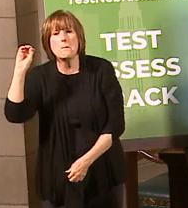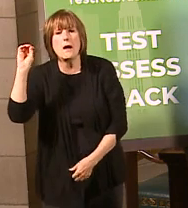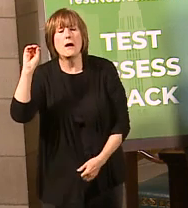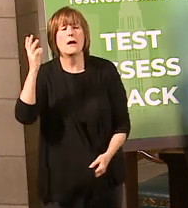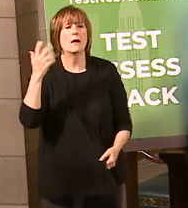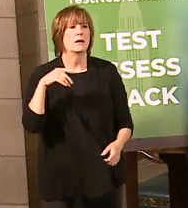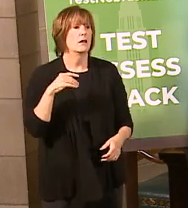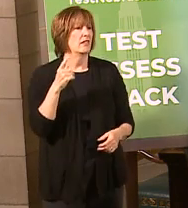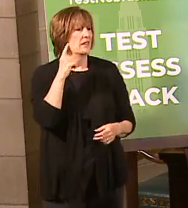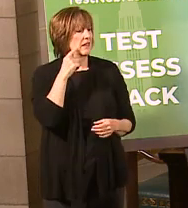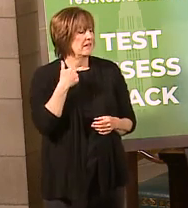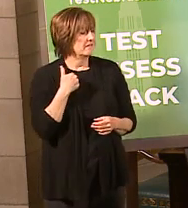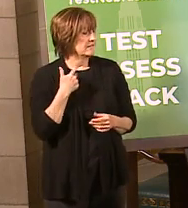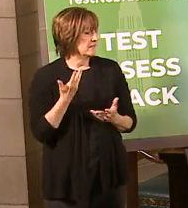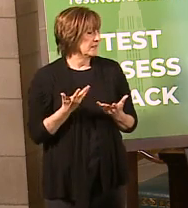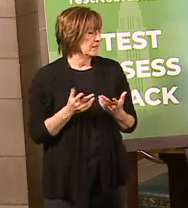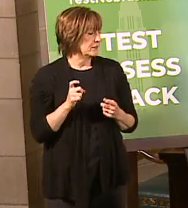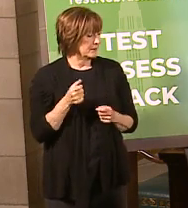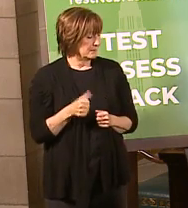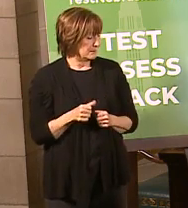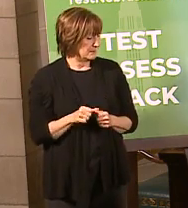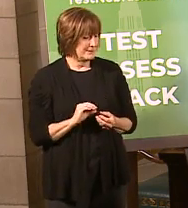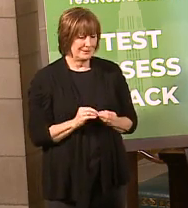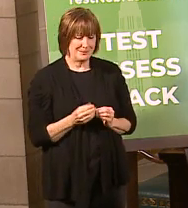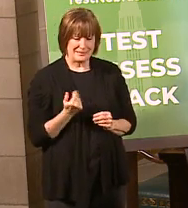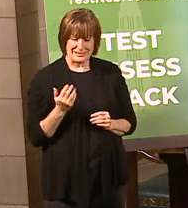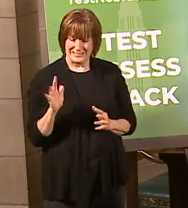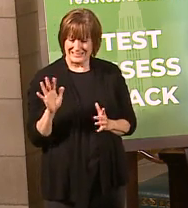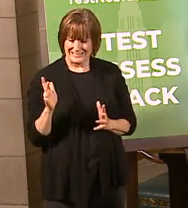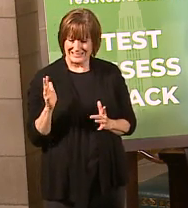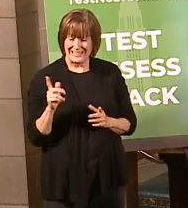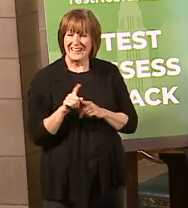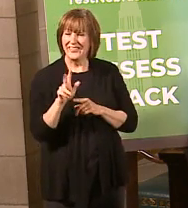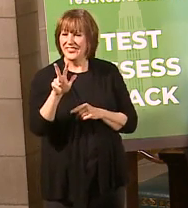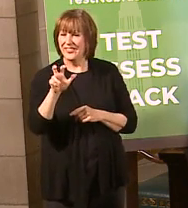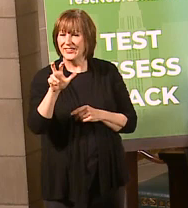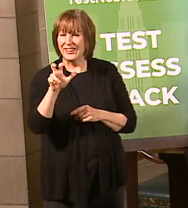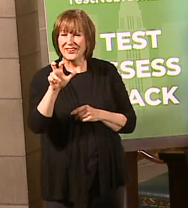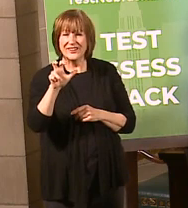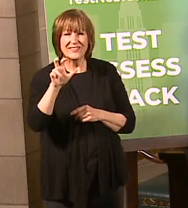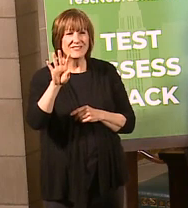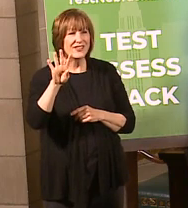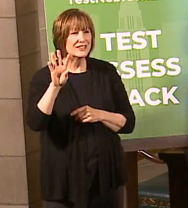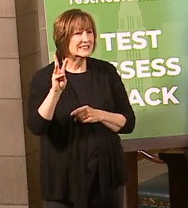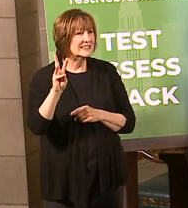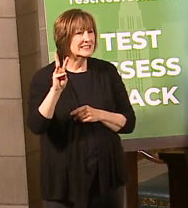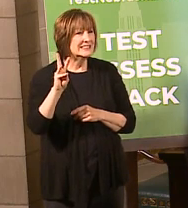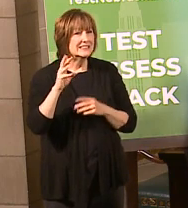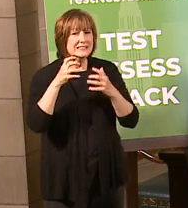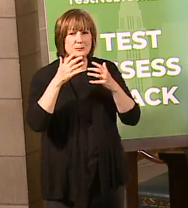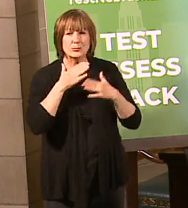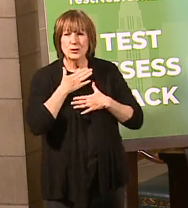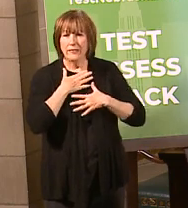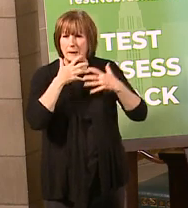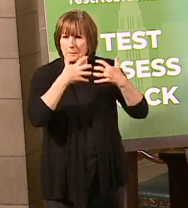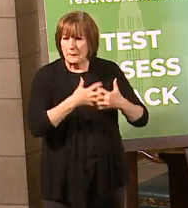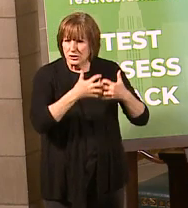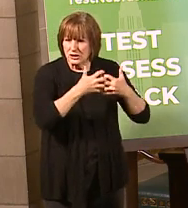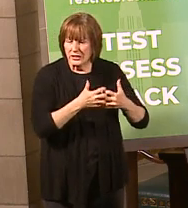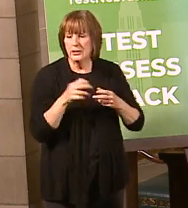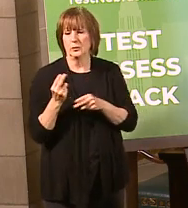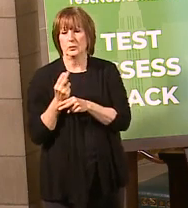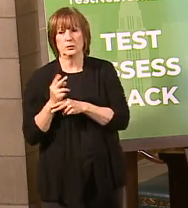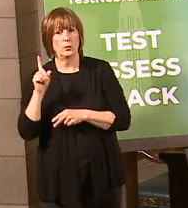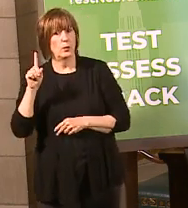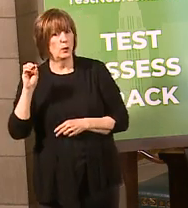got, I think we've got, oh, I should have remembered those numbers better, but it was like 346 ventilators. 106 were in use,